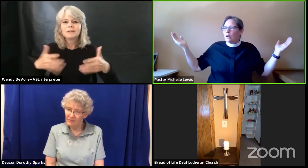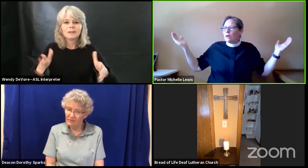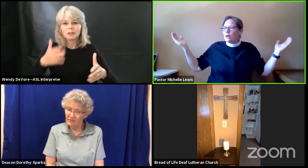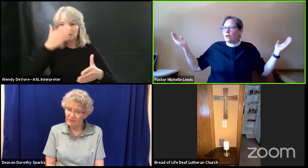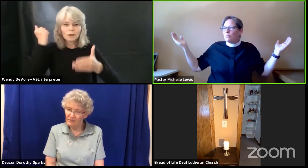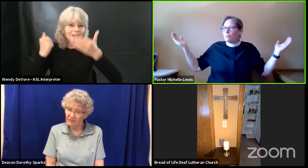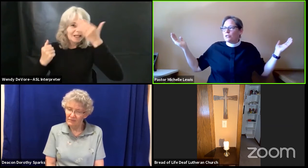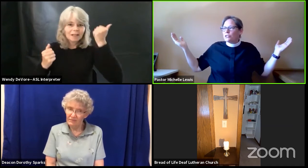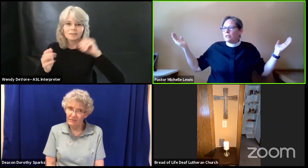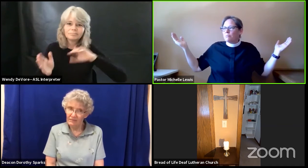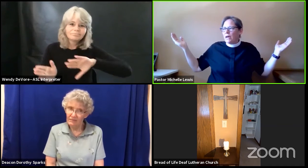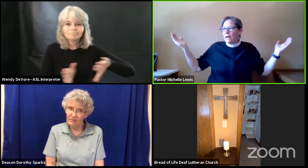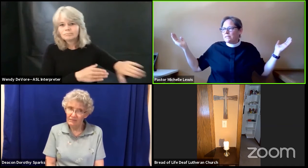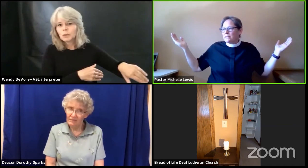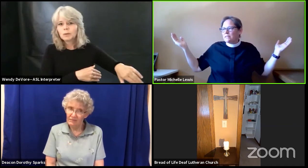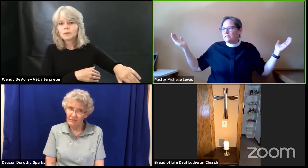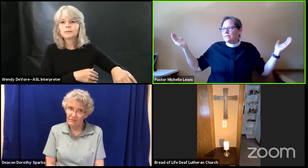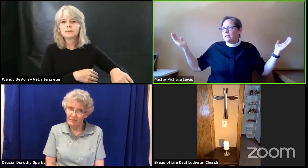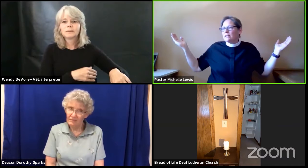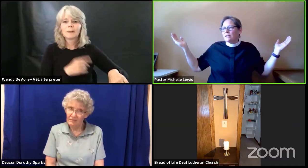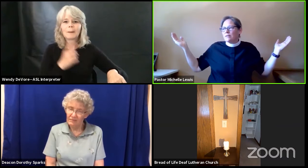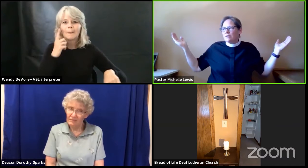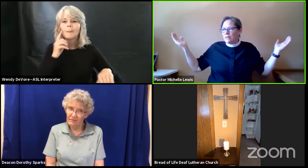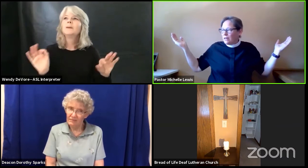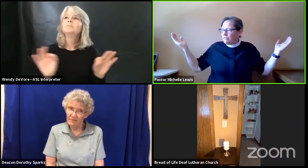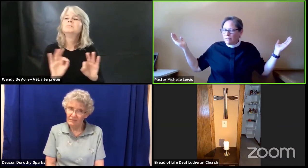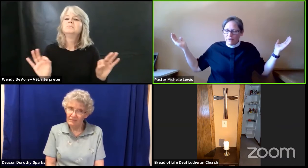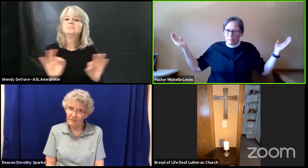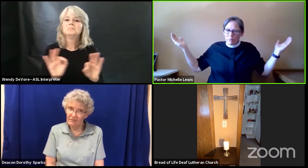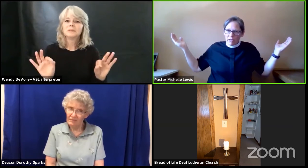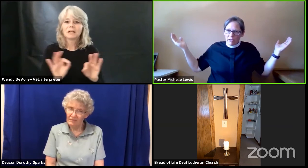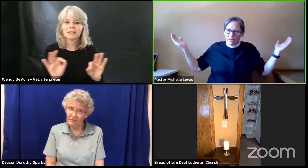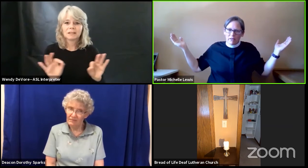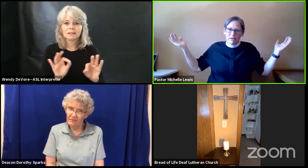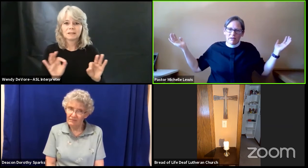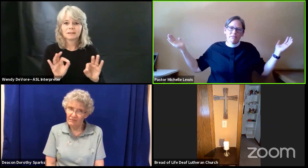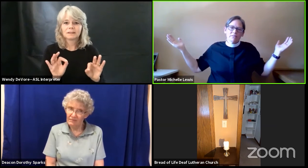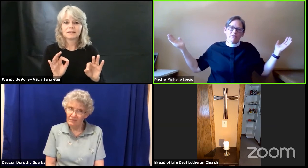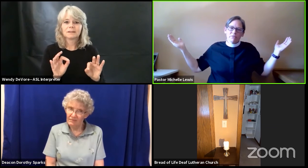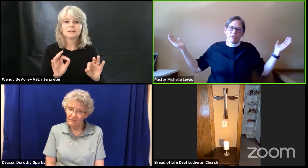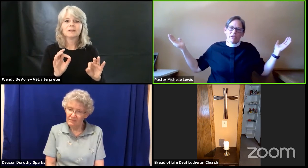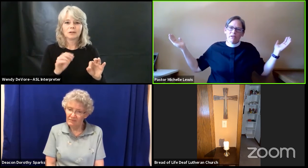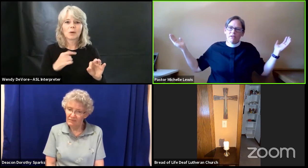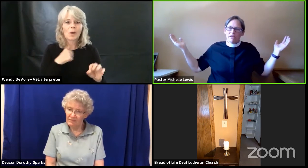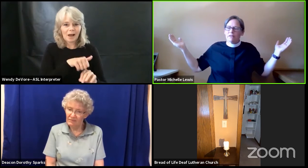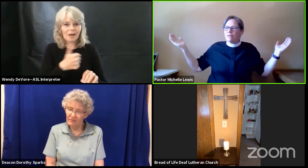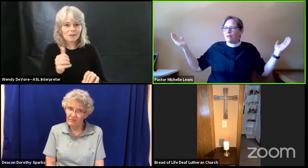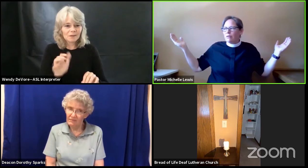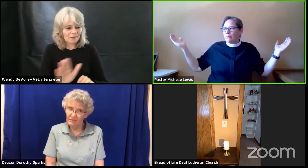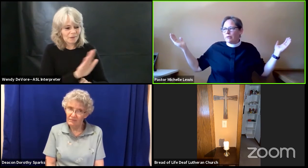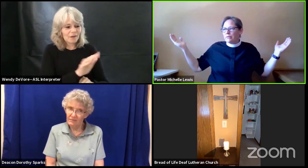Lord, brushing past that very pain and suffering in our world.